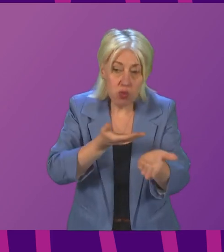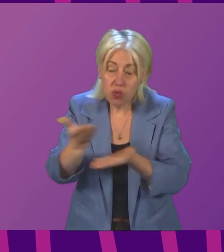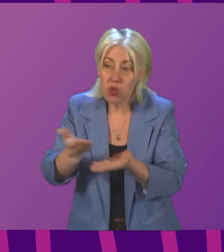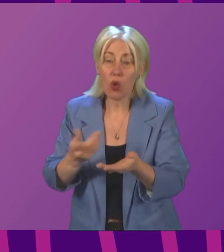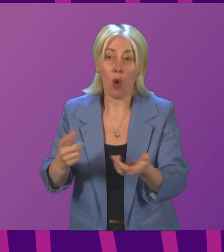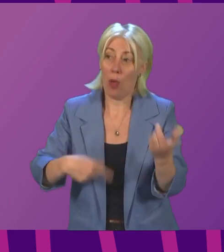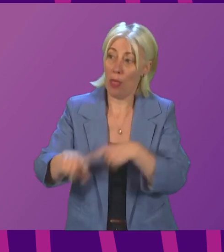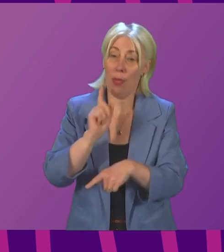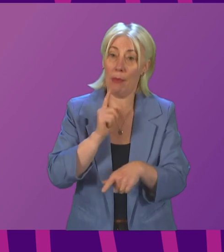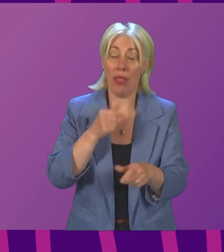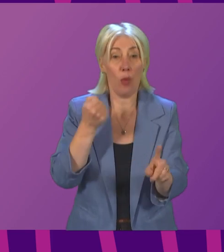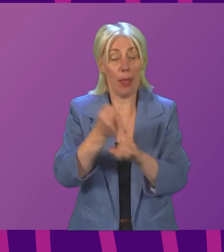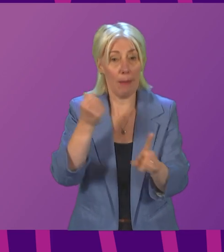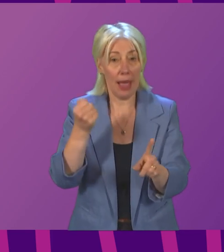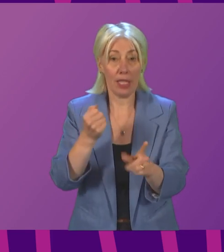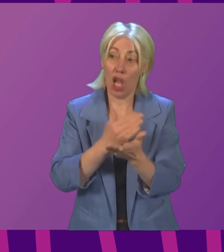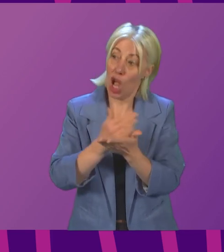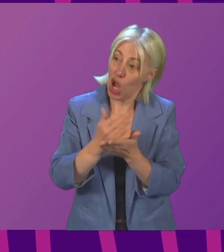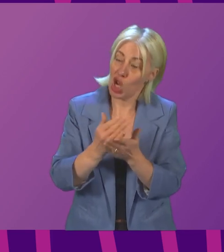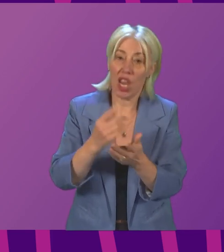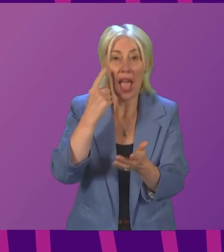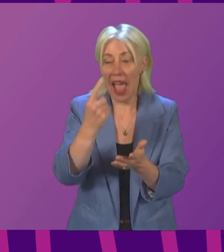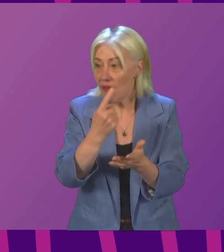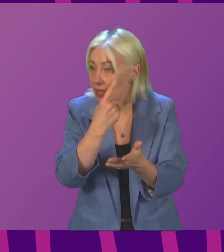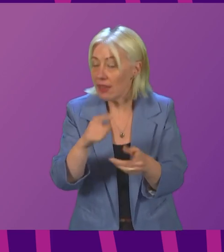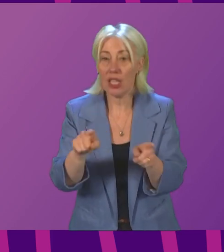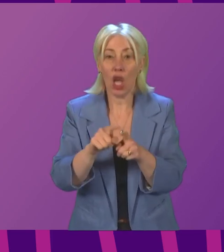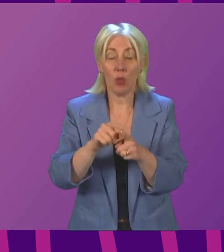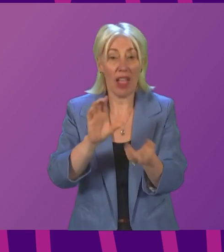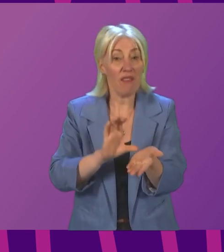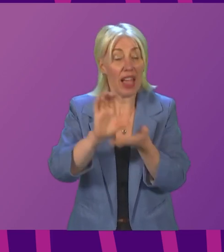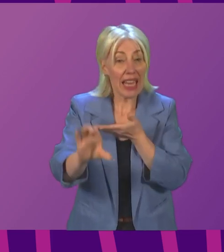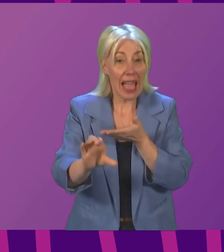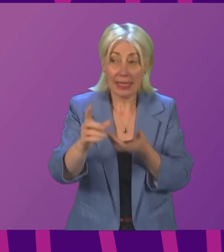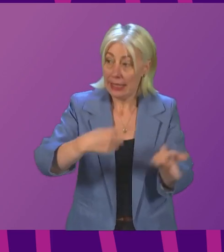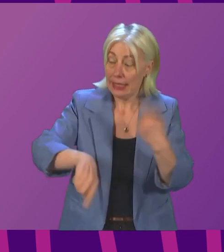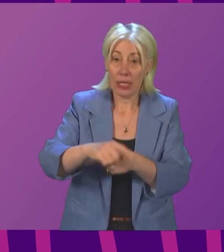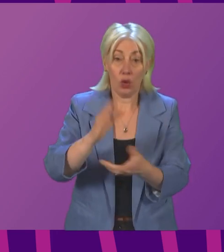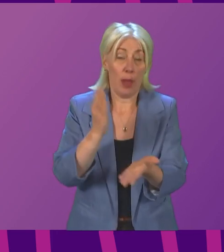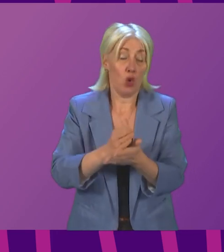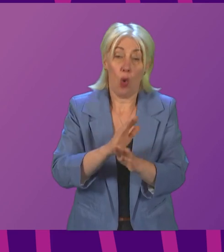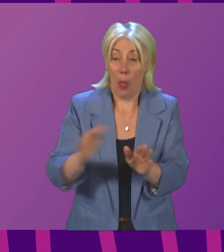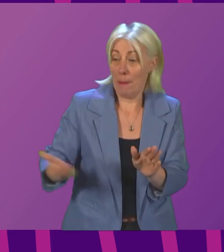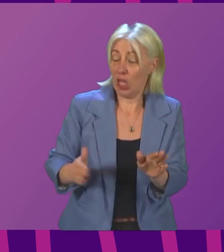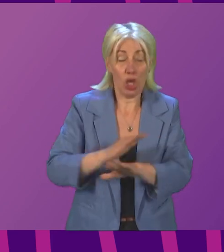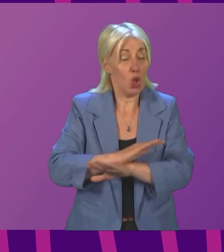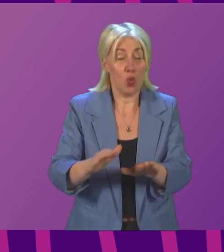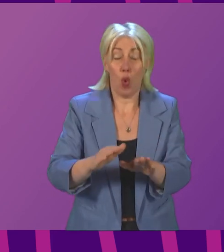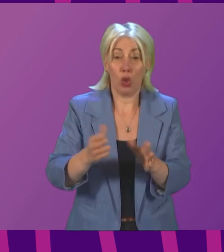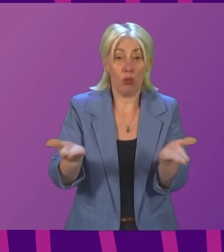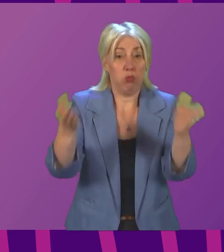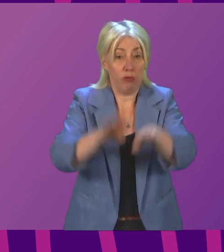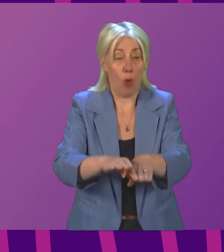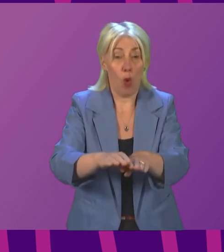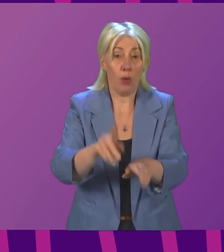share the evidence, to consider the practicalities and provide the financial packages that stop businesses going under and people losing their jobs.